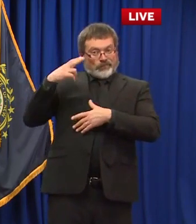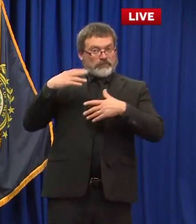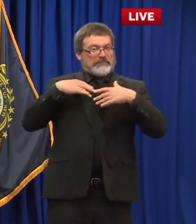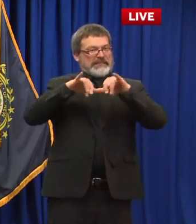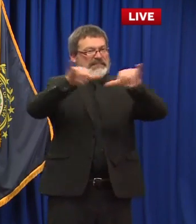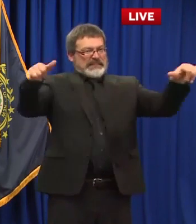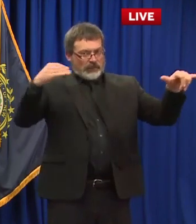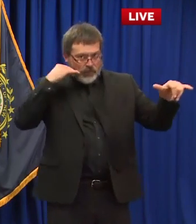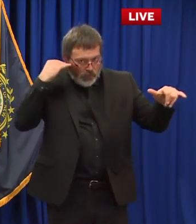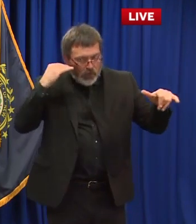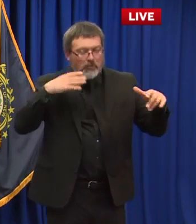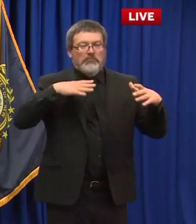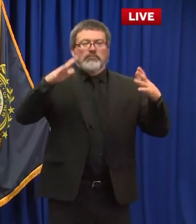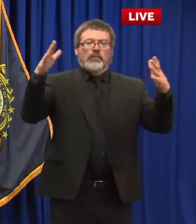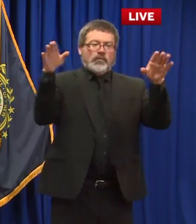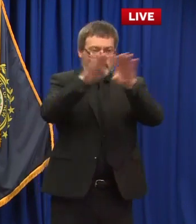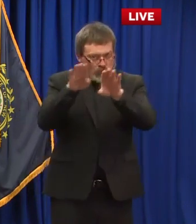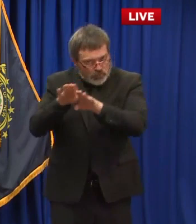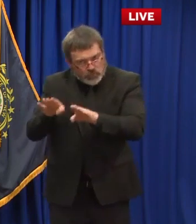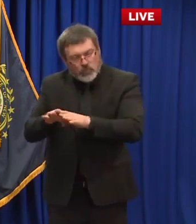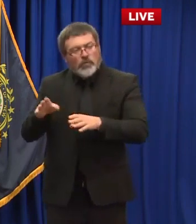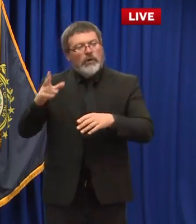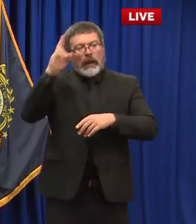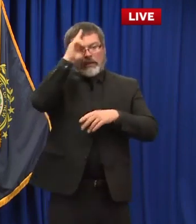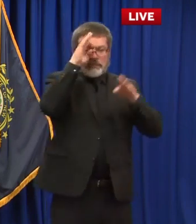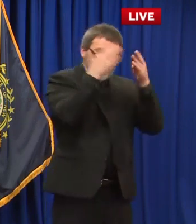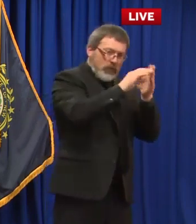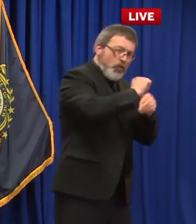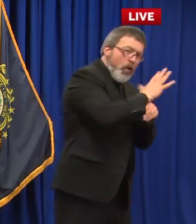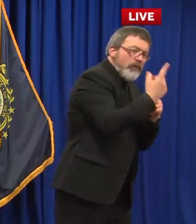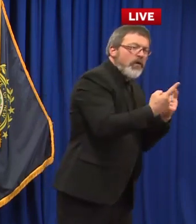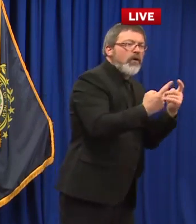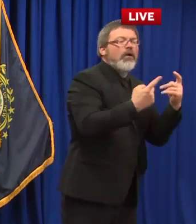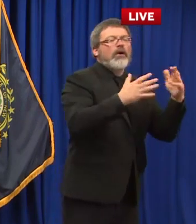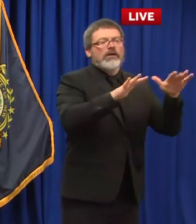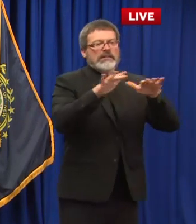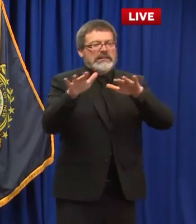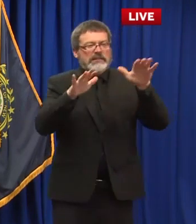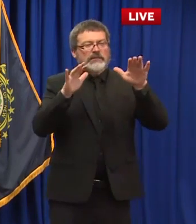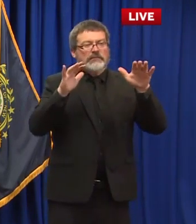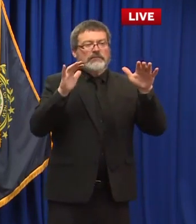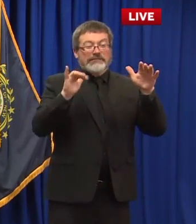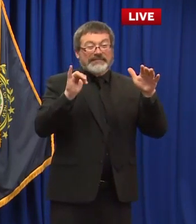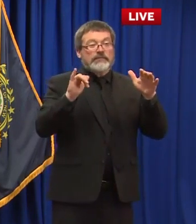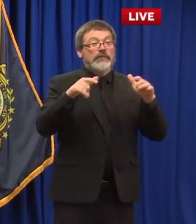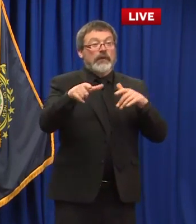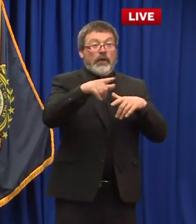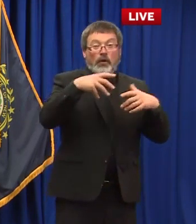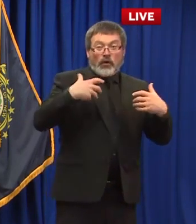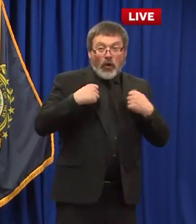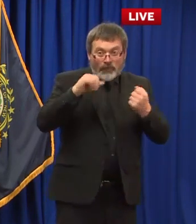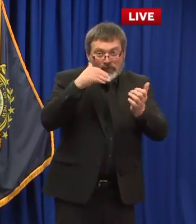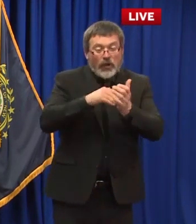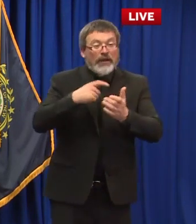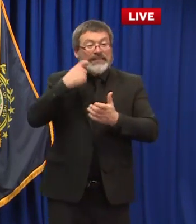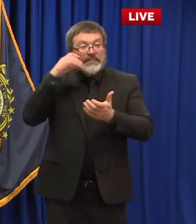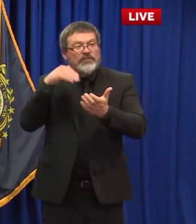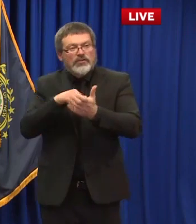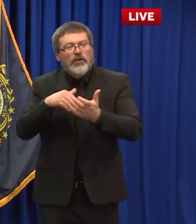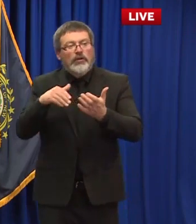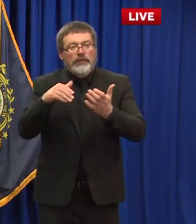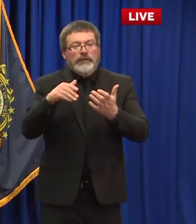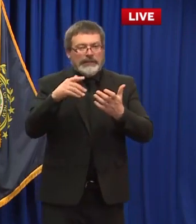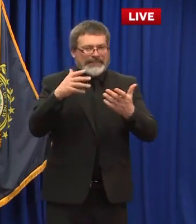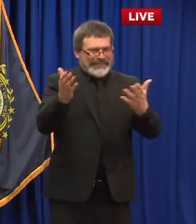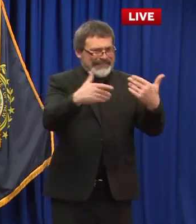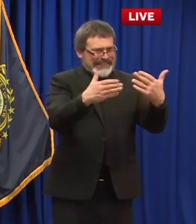be um coming out either looking for services or looking for recovery centers and looking for addiction services things of that nature i think as